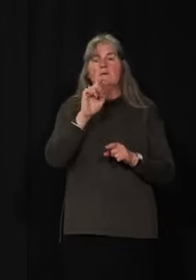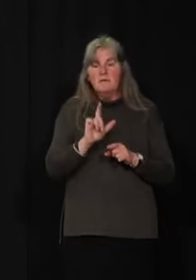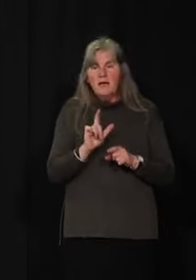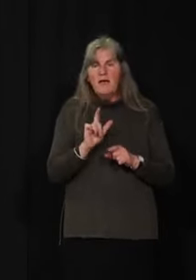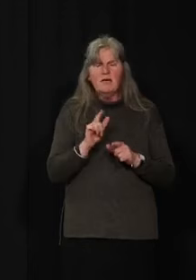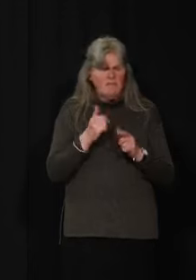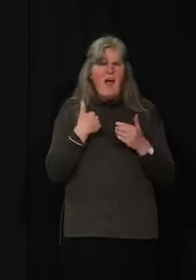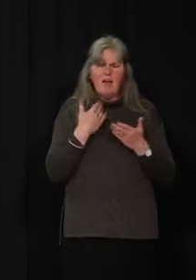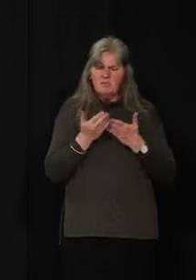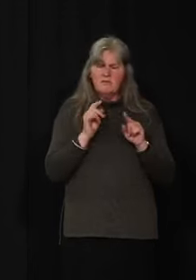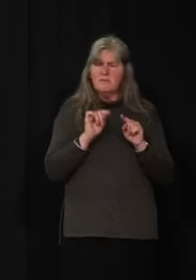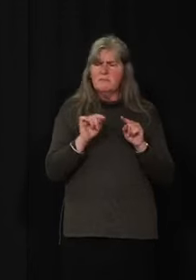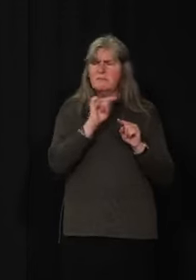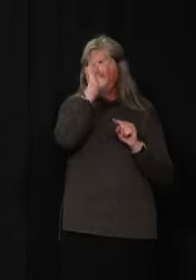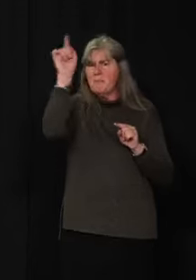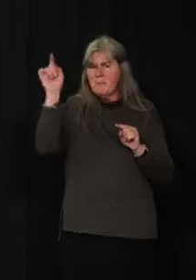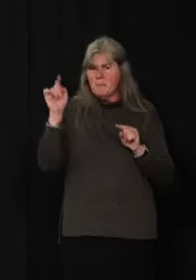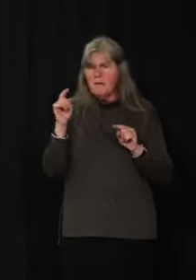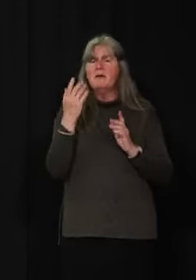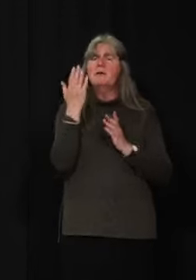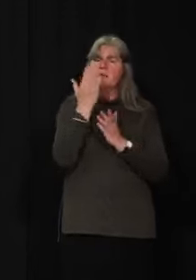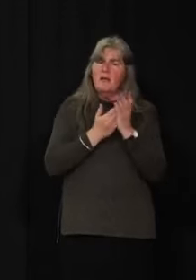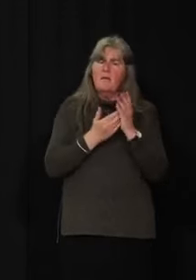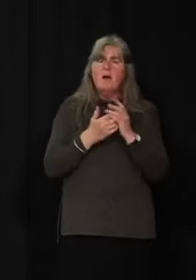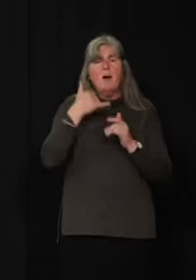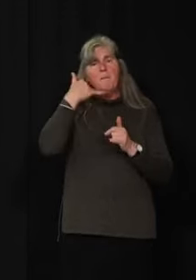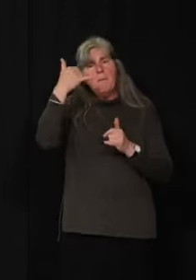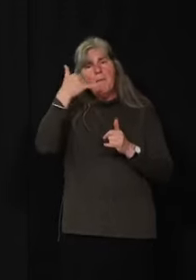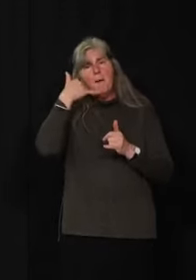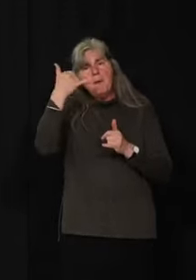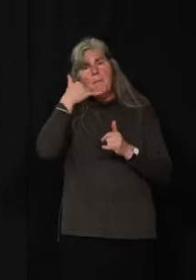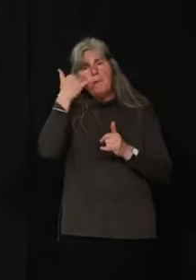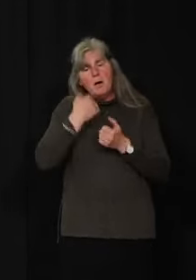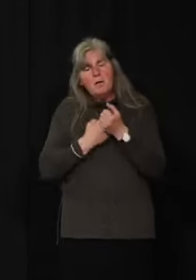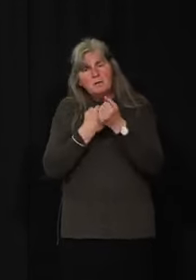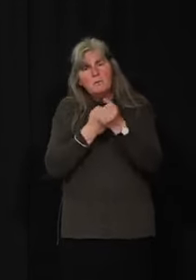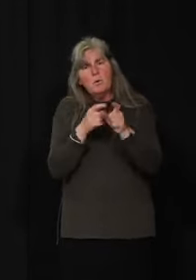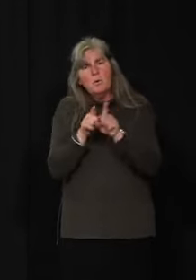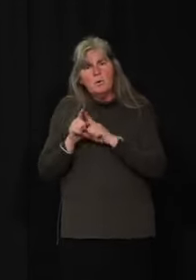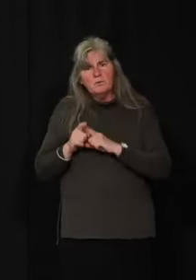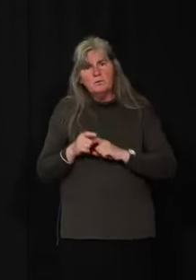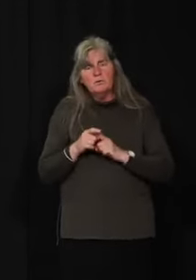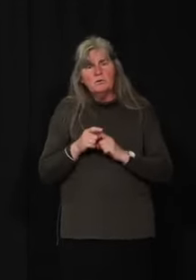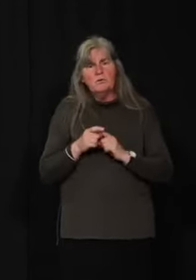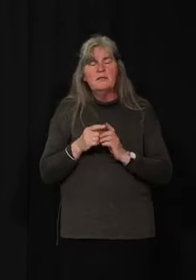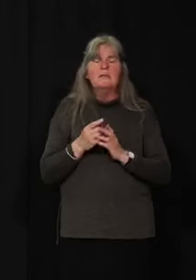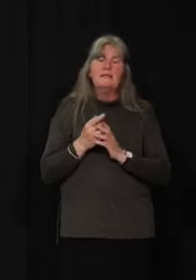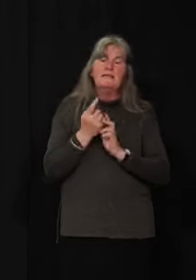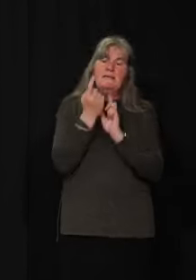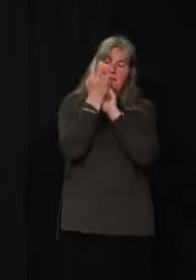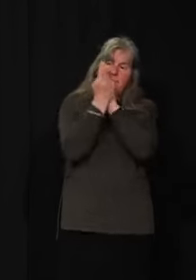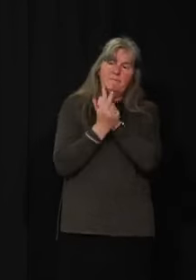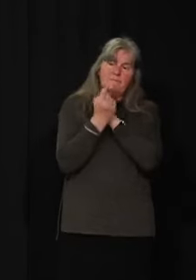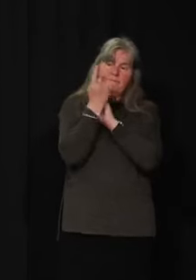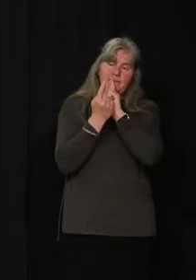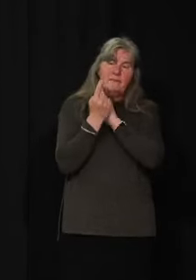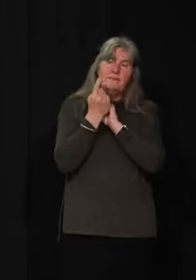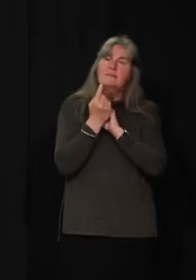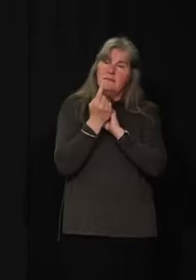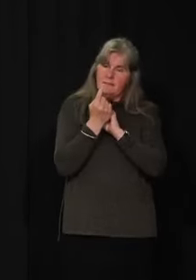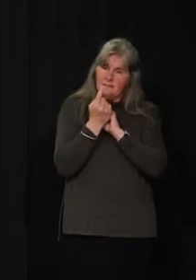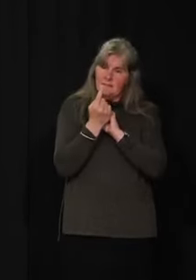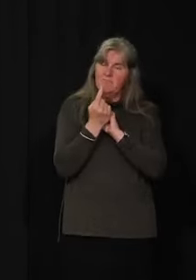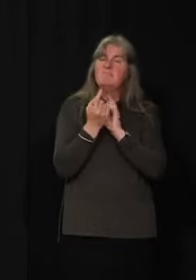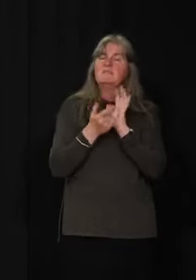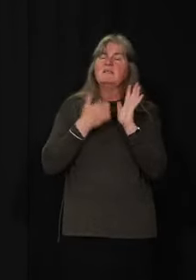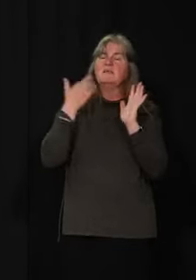Many services have been provided over the phone and online in the past couple of months. Face-to-face counselling is also still happening